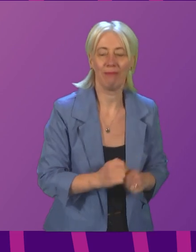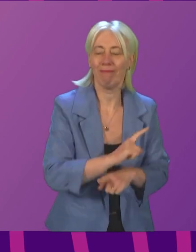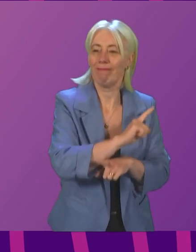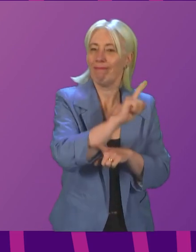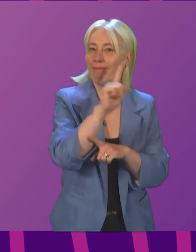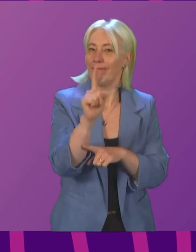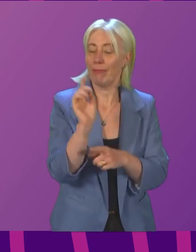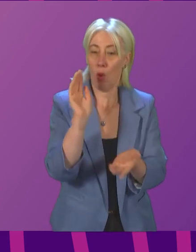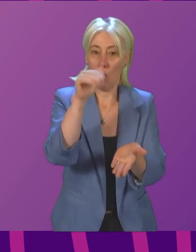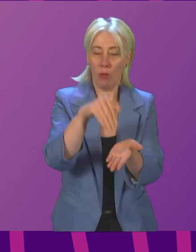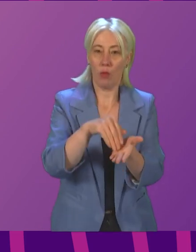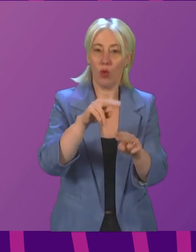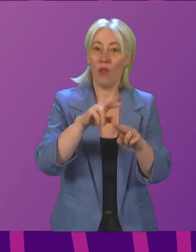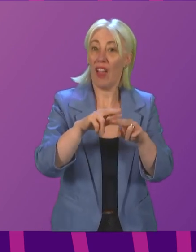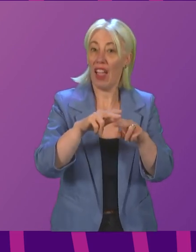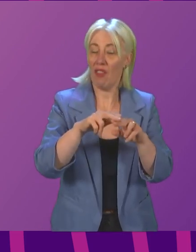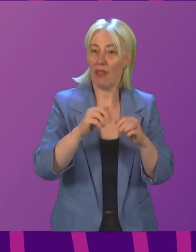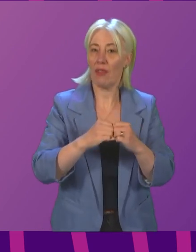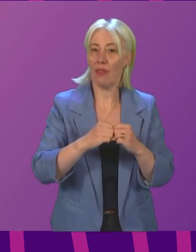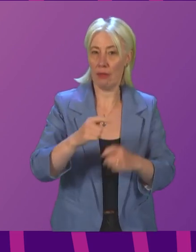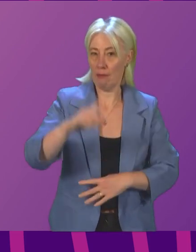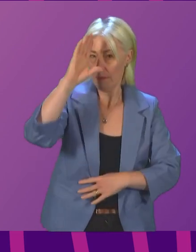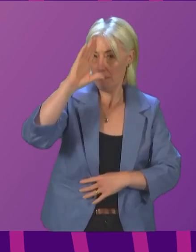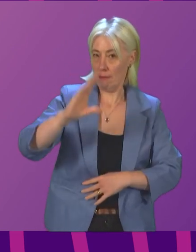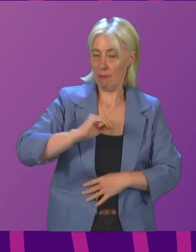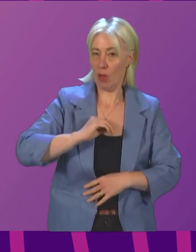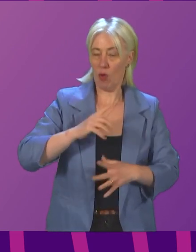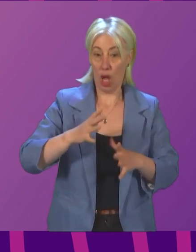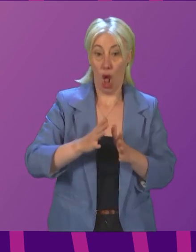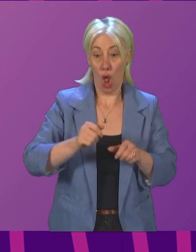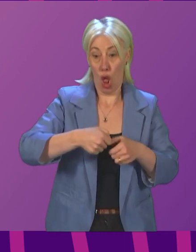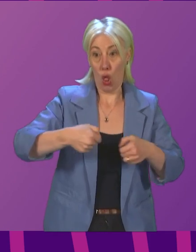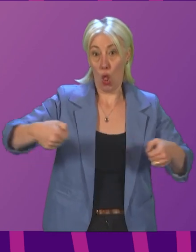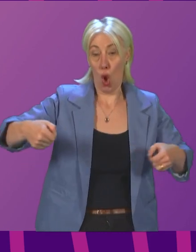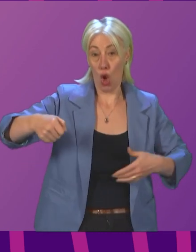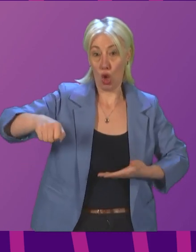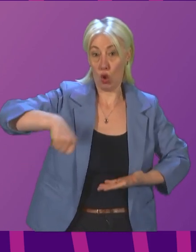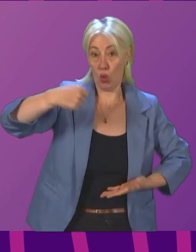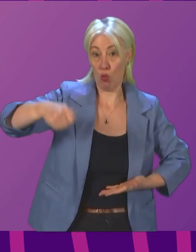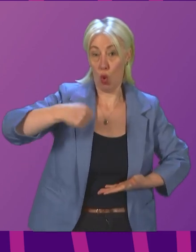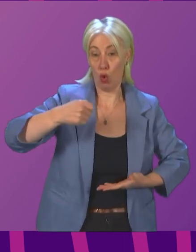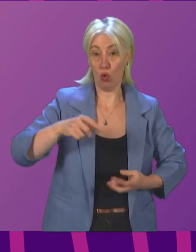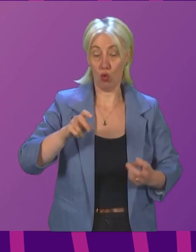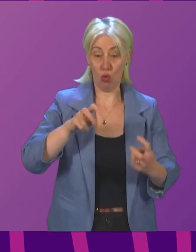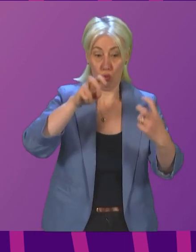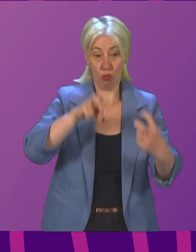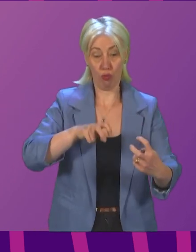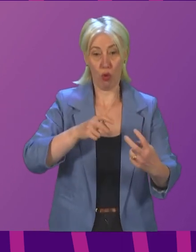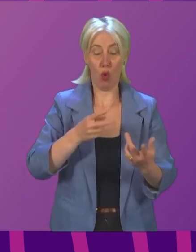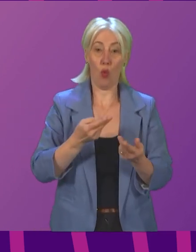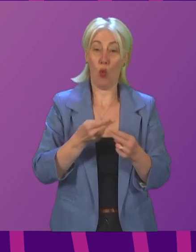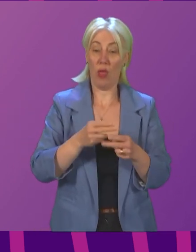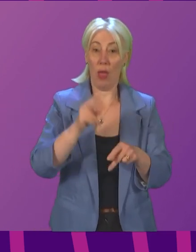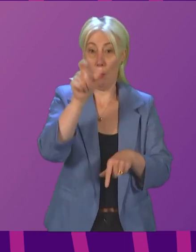Fife, I was informed that you need a lang spoon to sup with a fifer. I had long ago put that